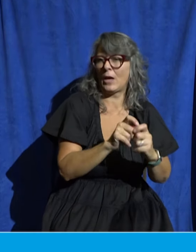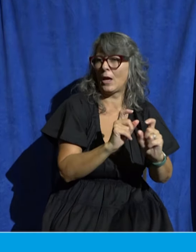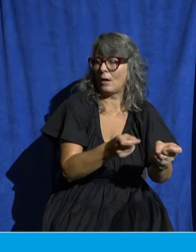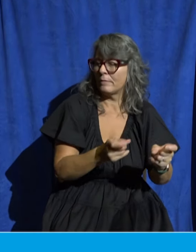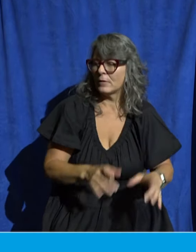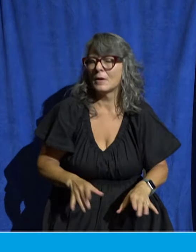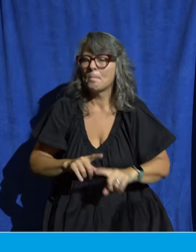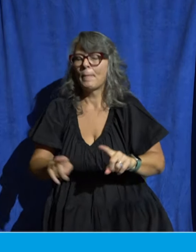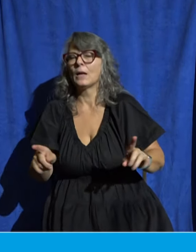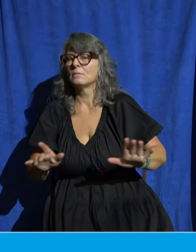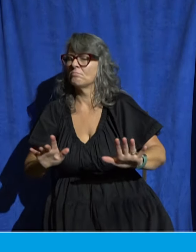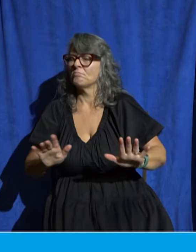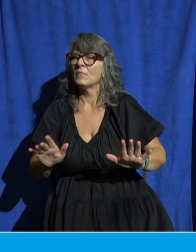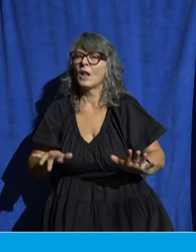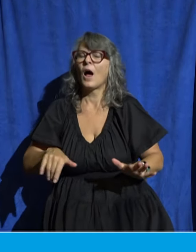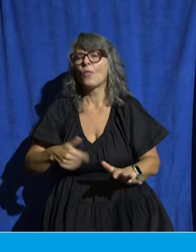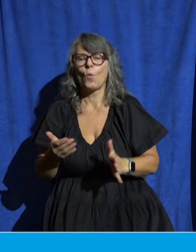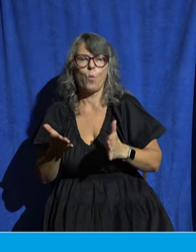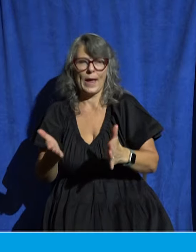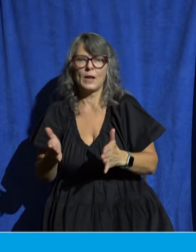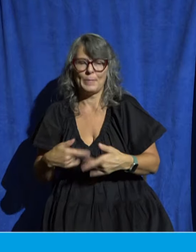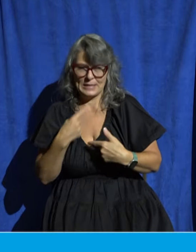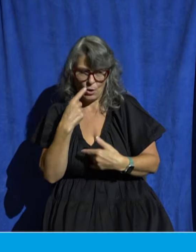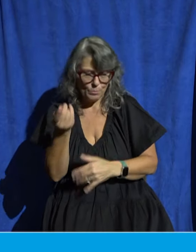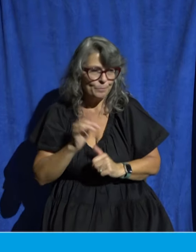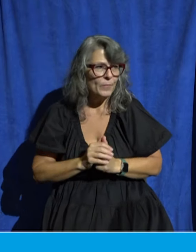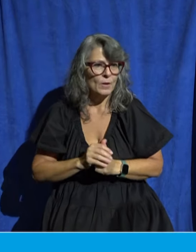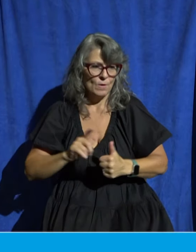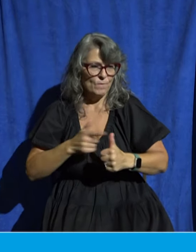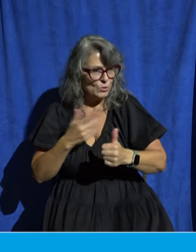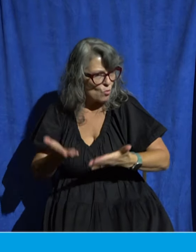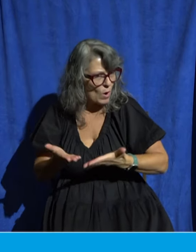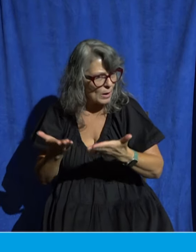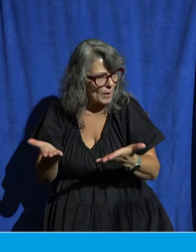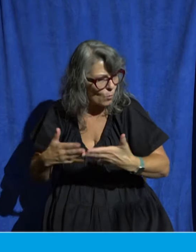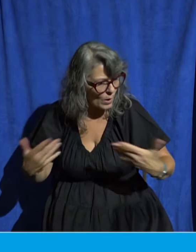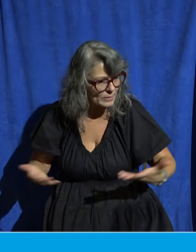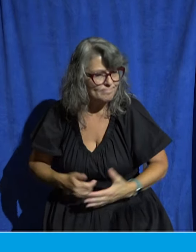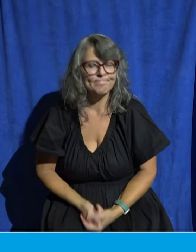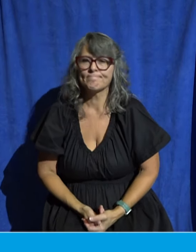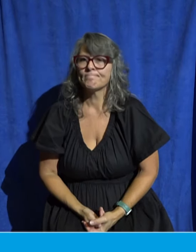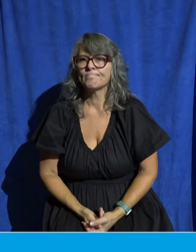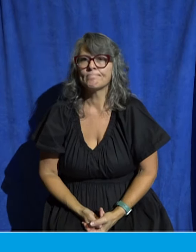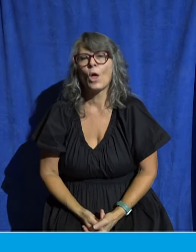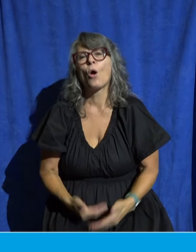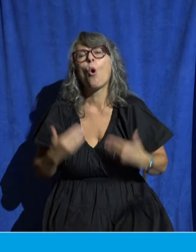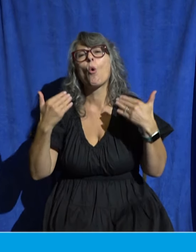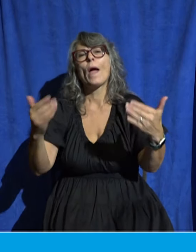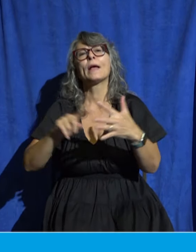in scripture. First recommendation just start serving somewhere.